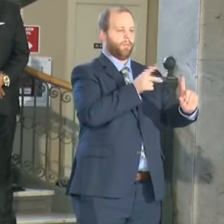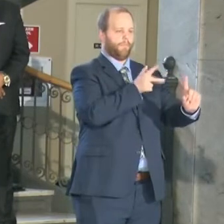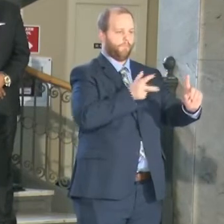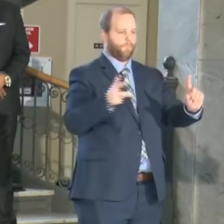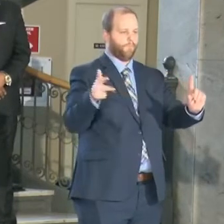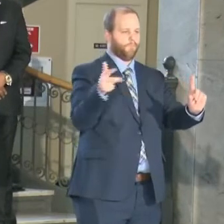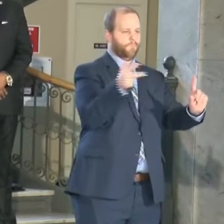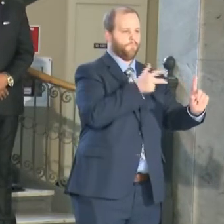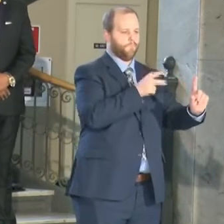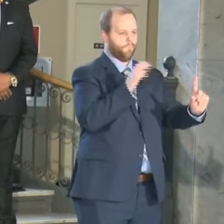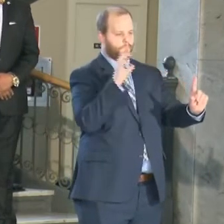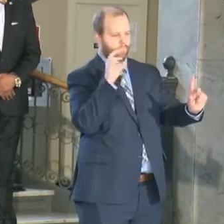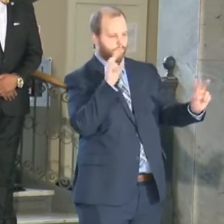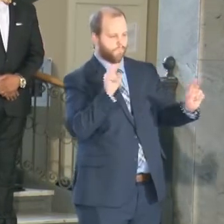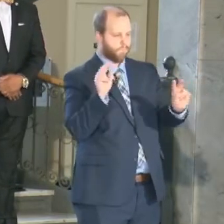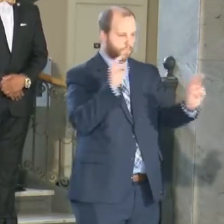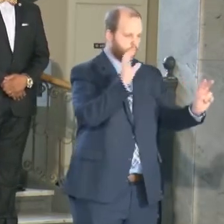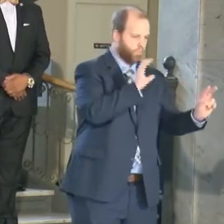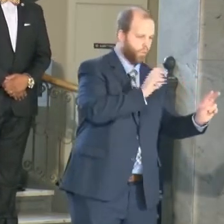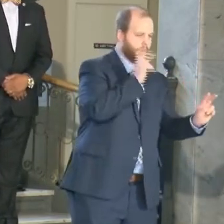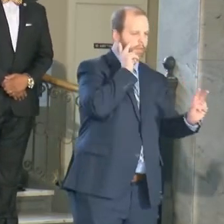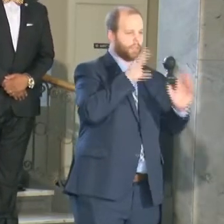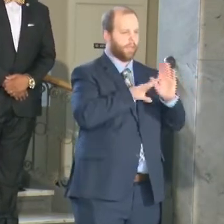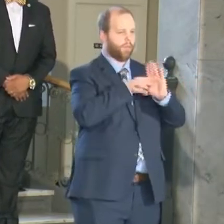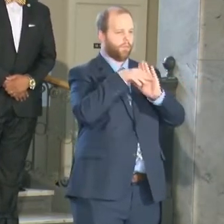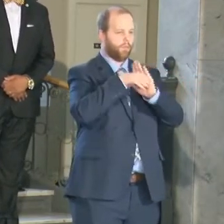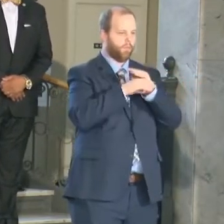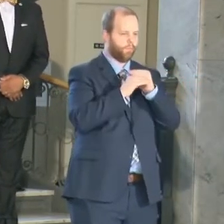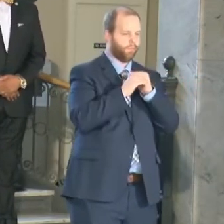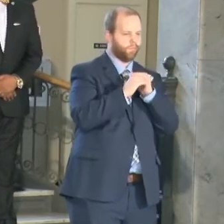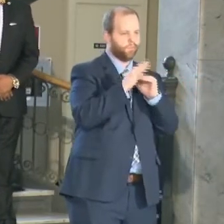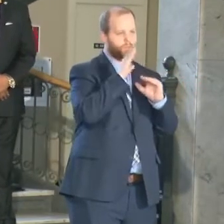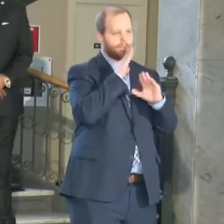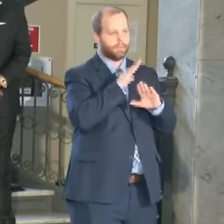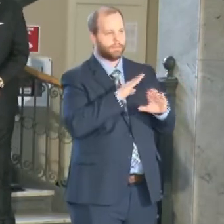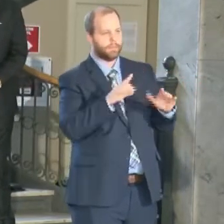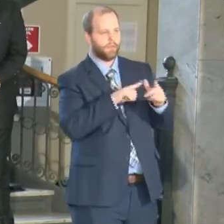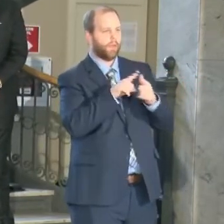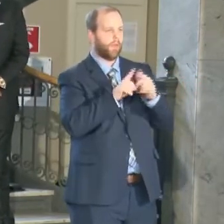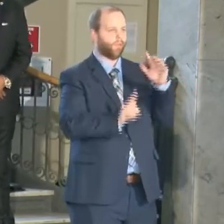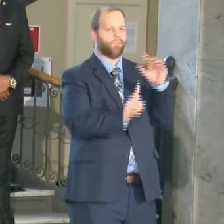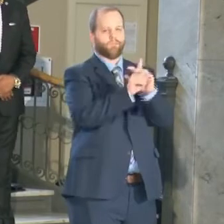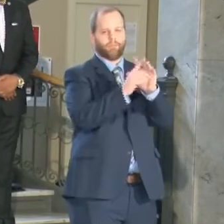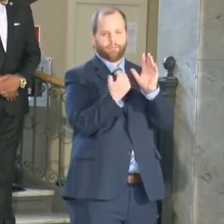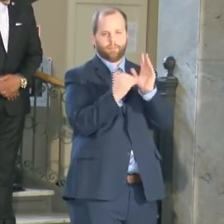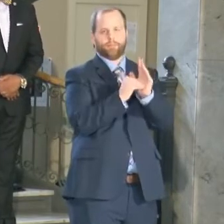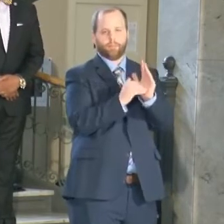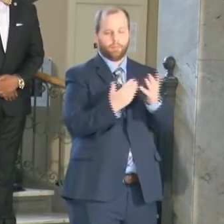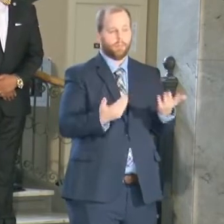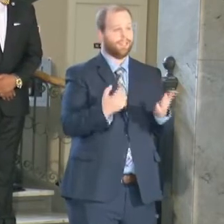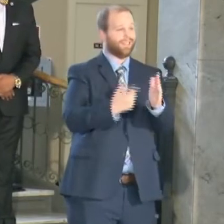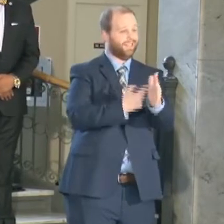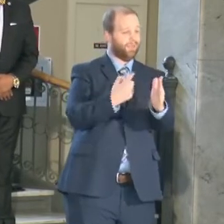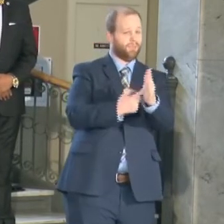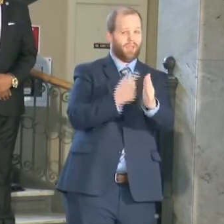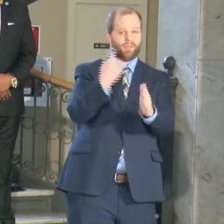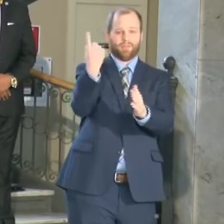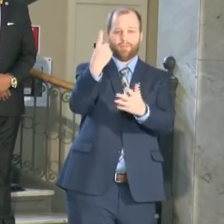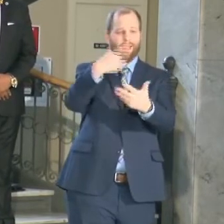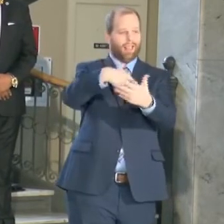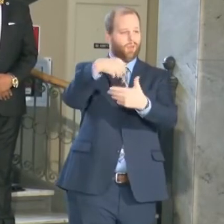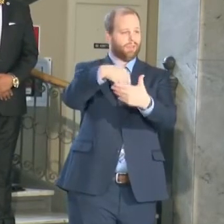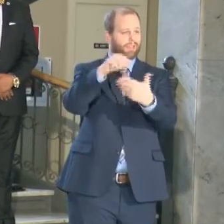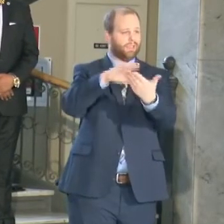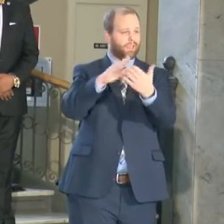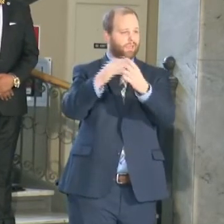something else happens it goes back up we know there are other forces whether it be outside individuals that are coming to our city we're